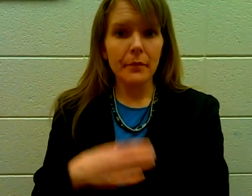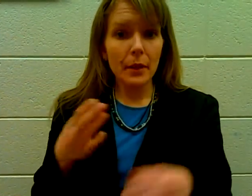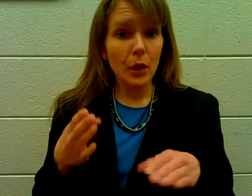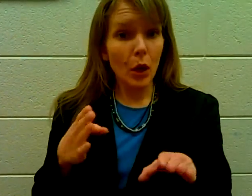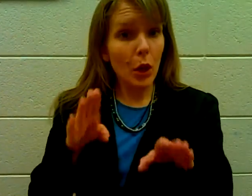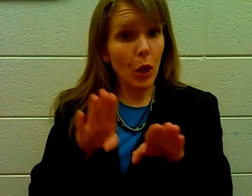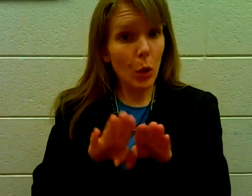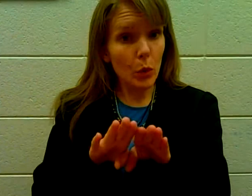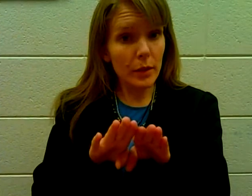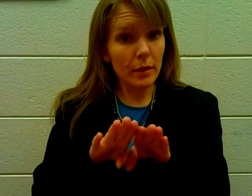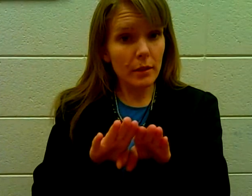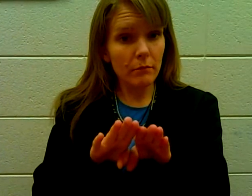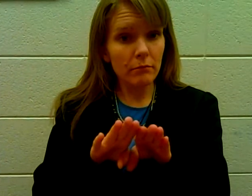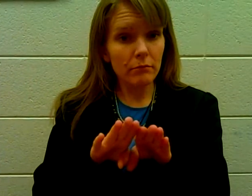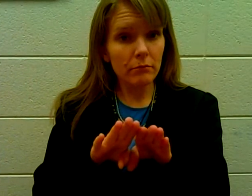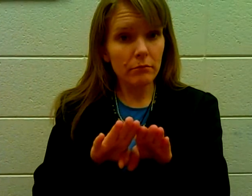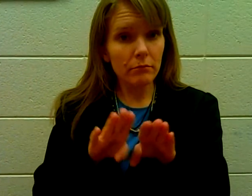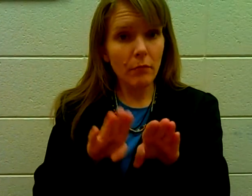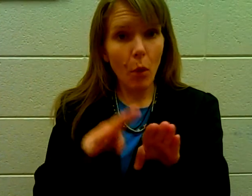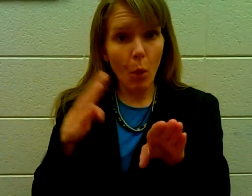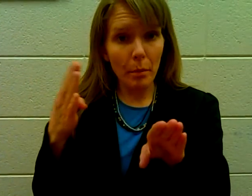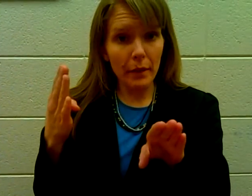Closed. Open.